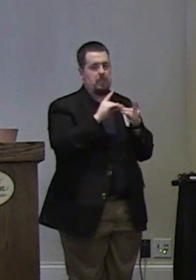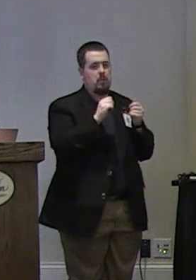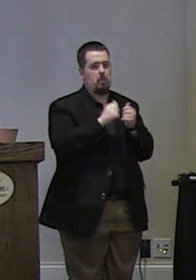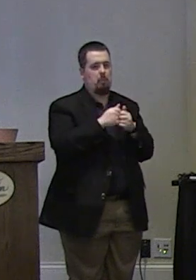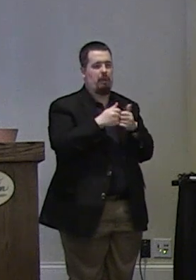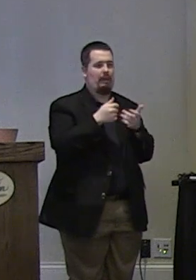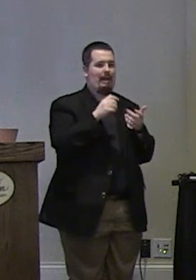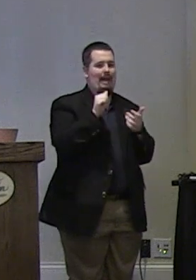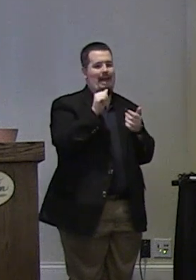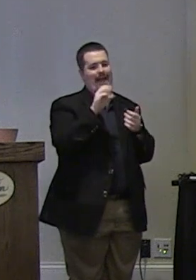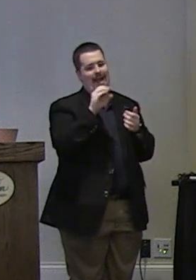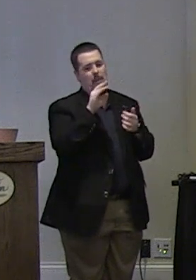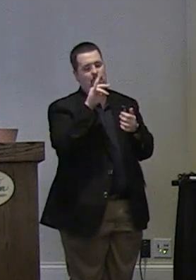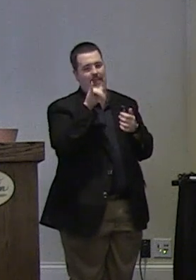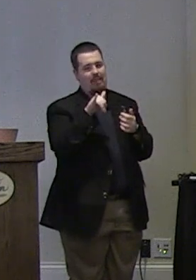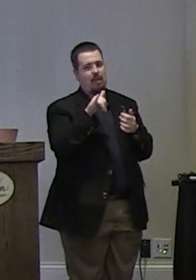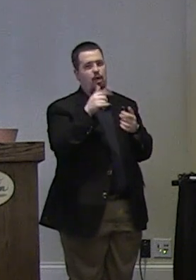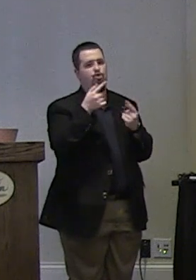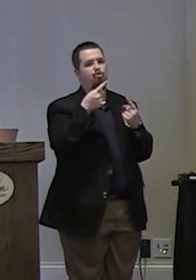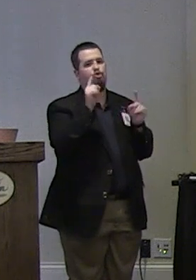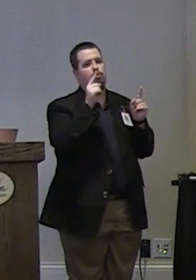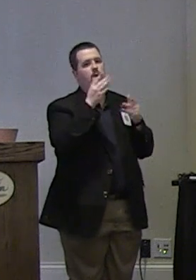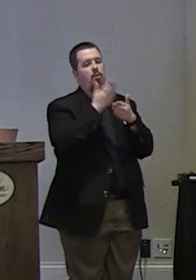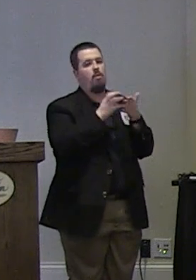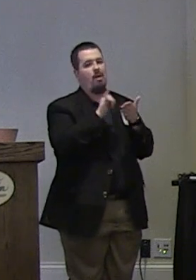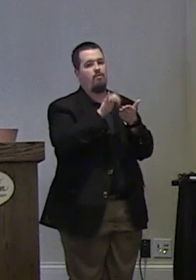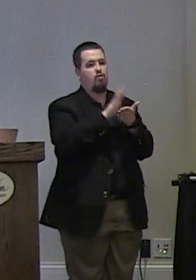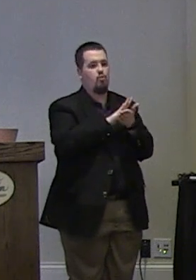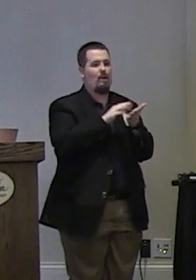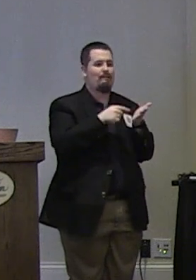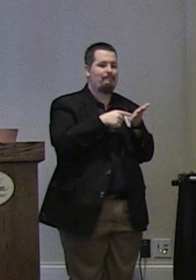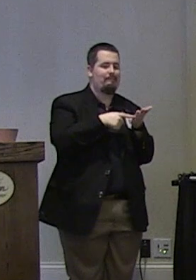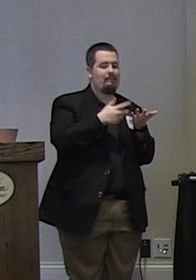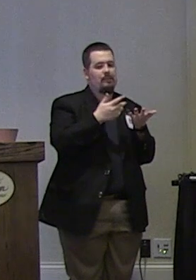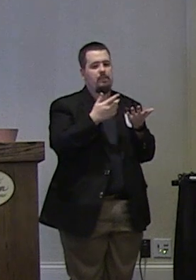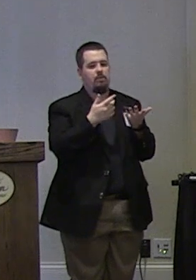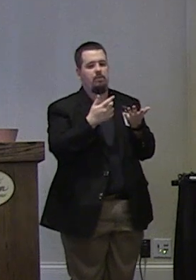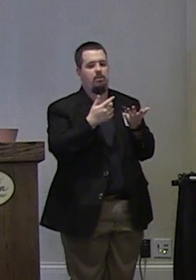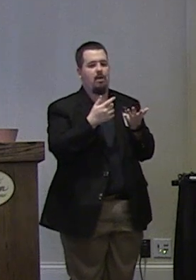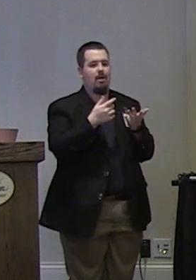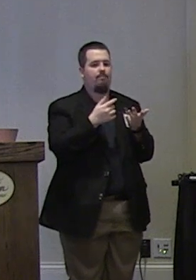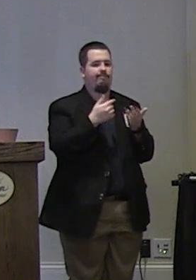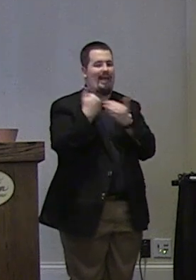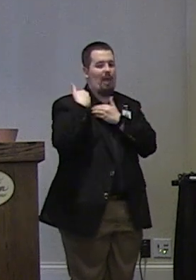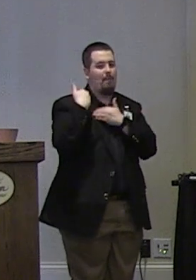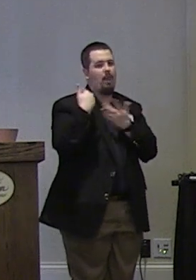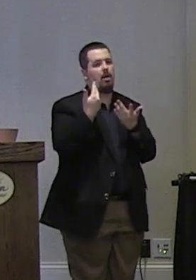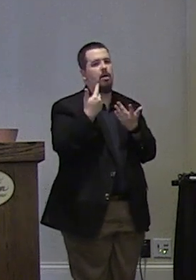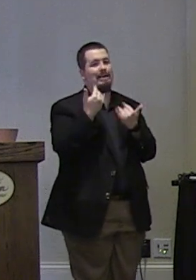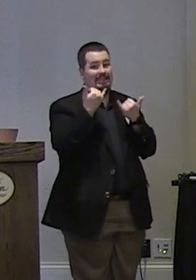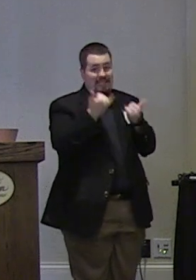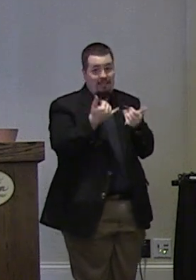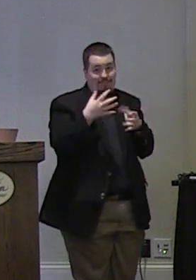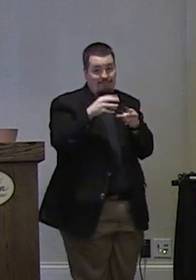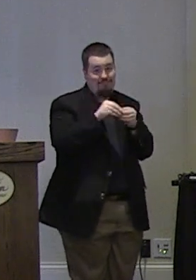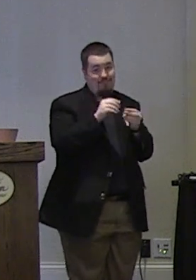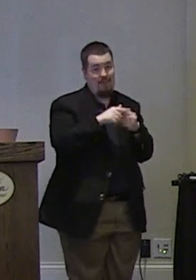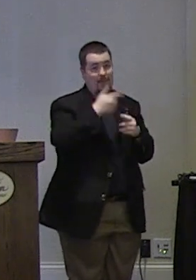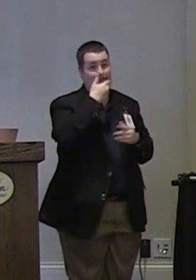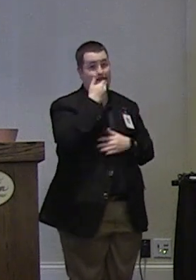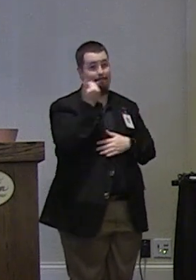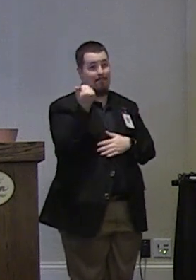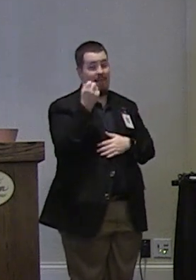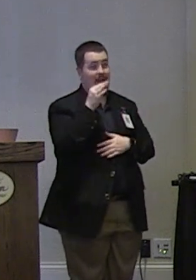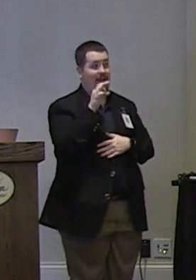accountability or excuse me the achievement portion of school accountability which now consists of the best